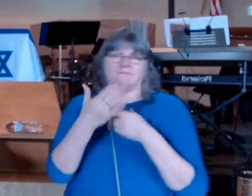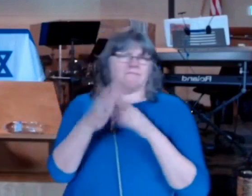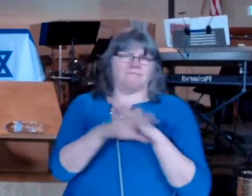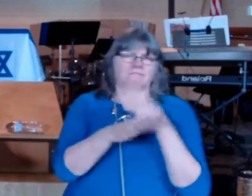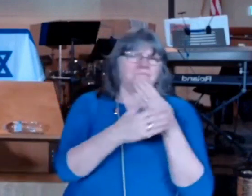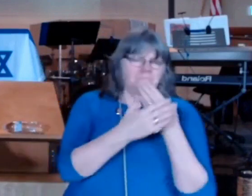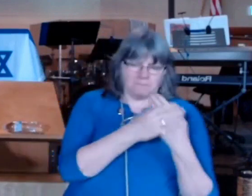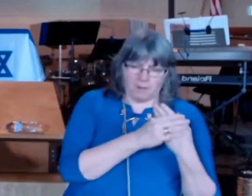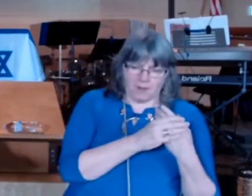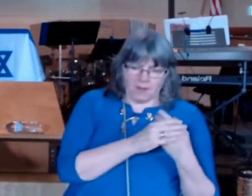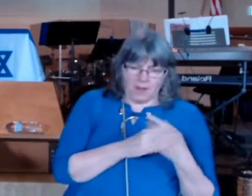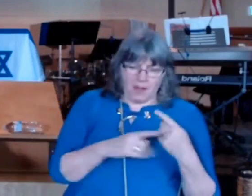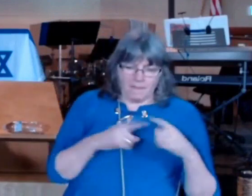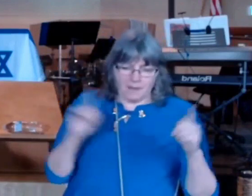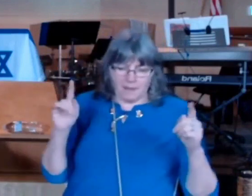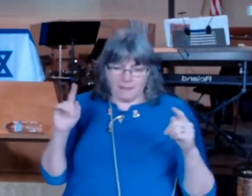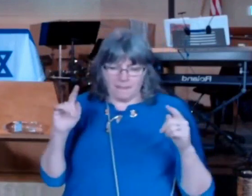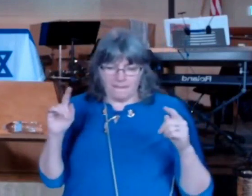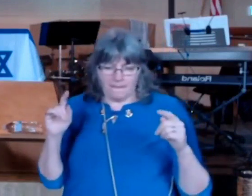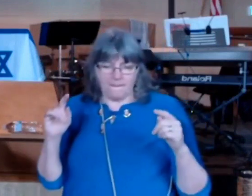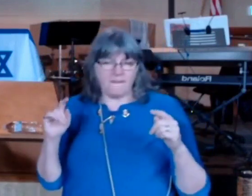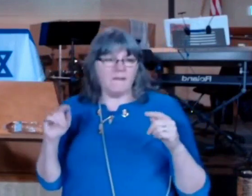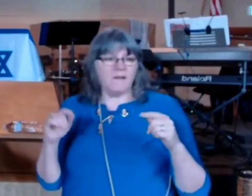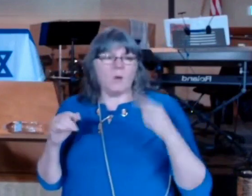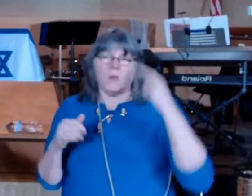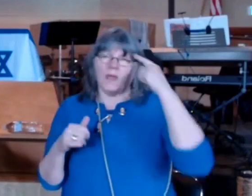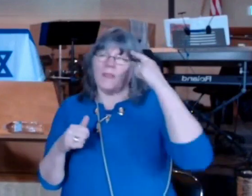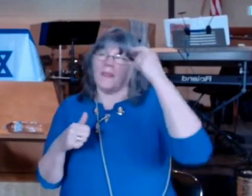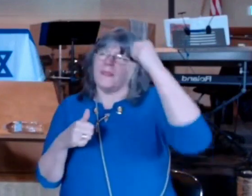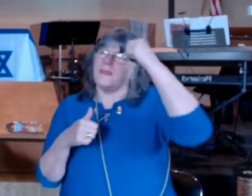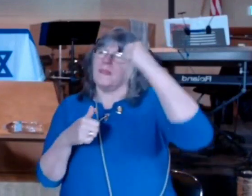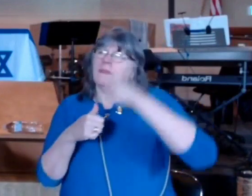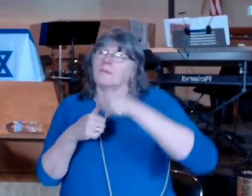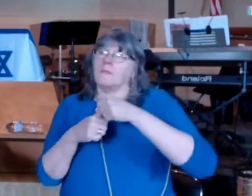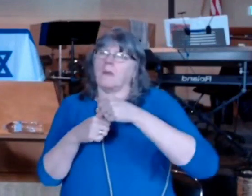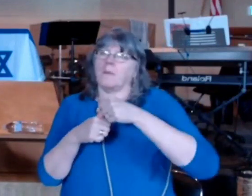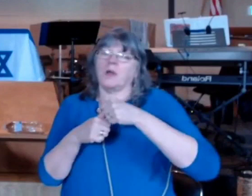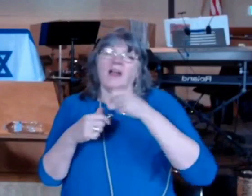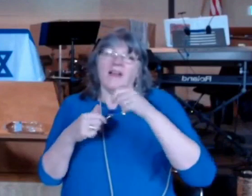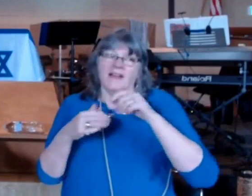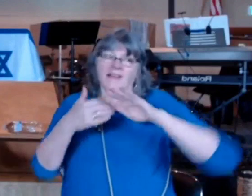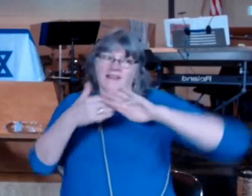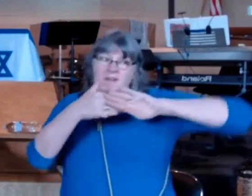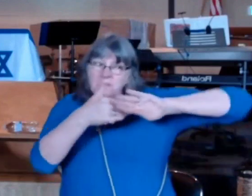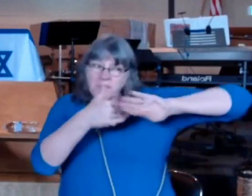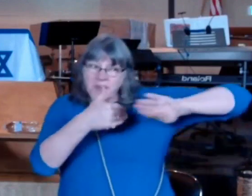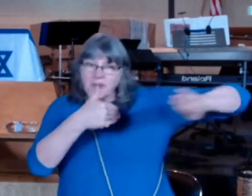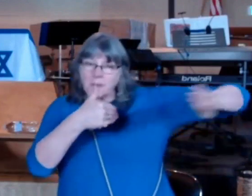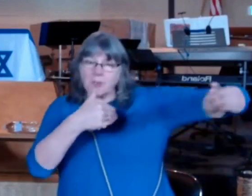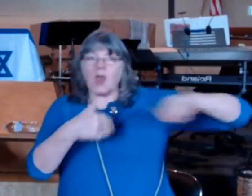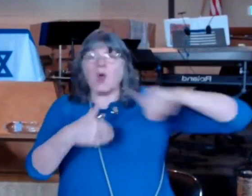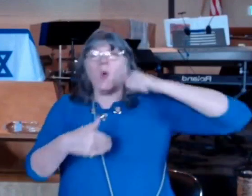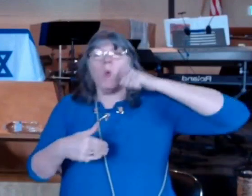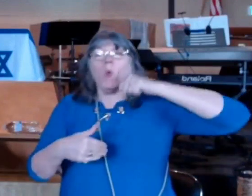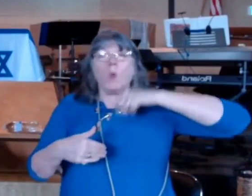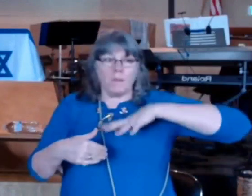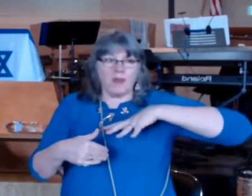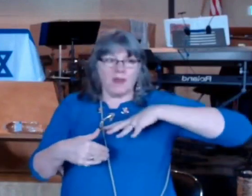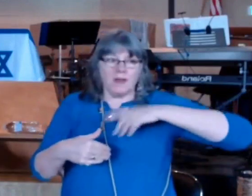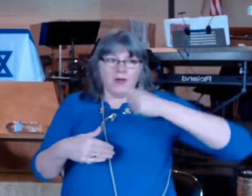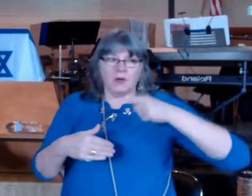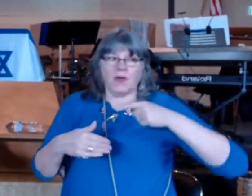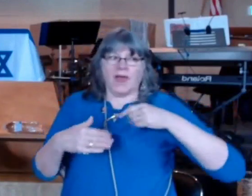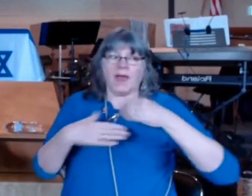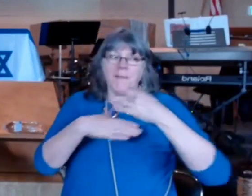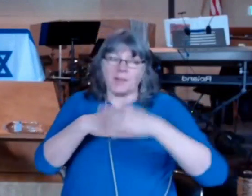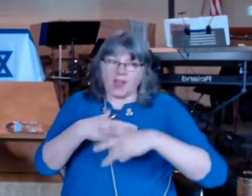we rather we think about the poor woman who was cloistered out of fellowship for years because she